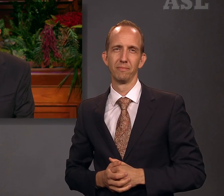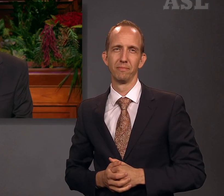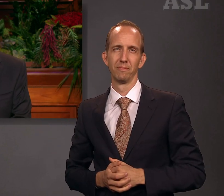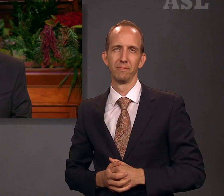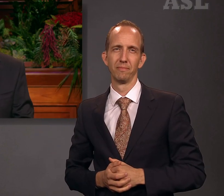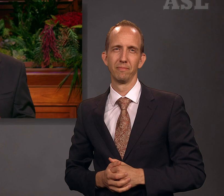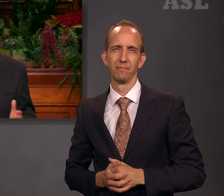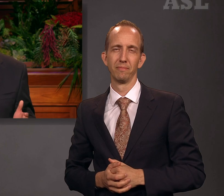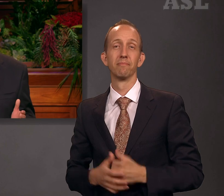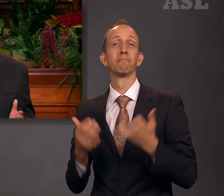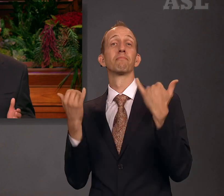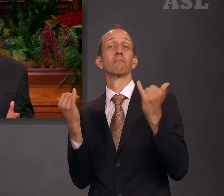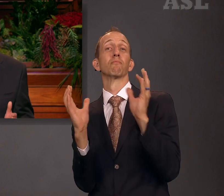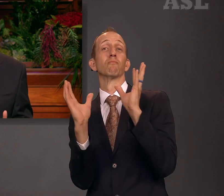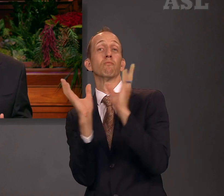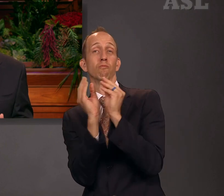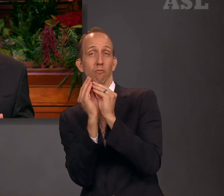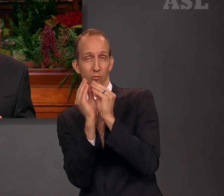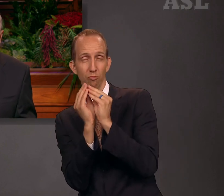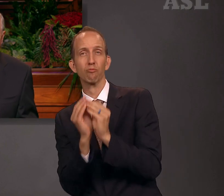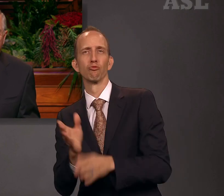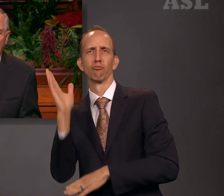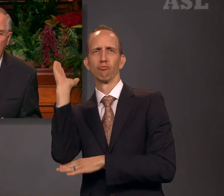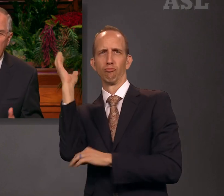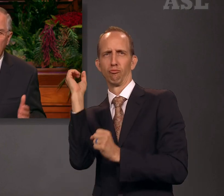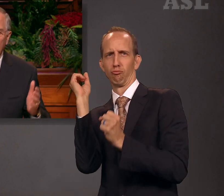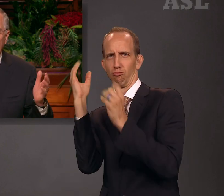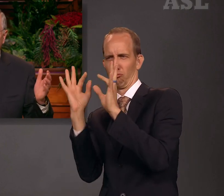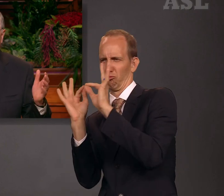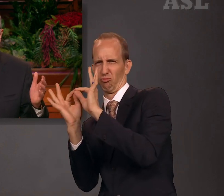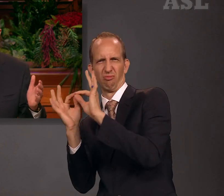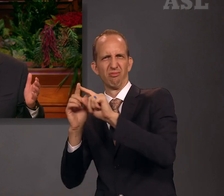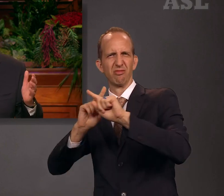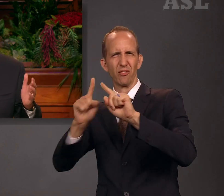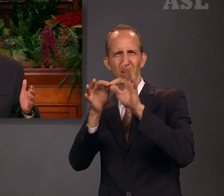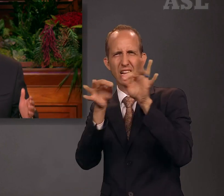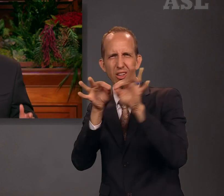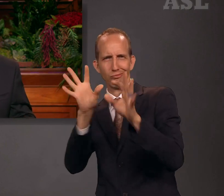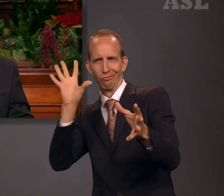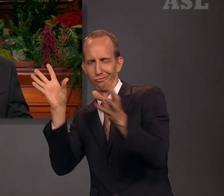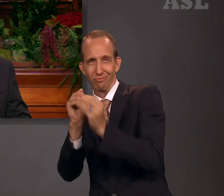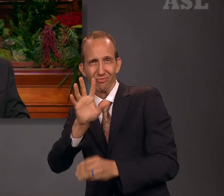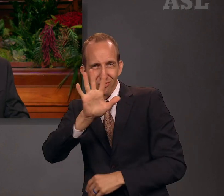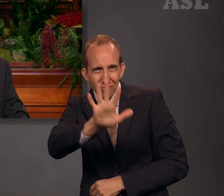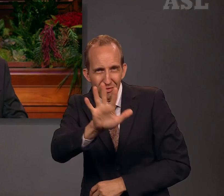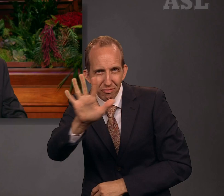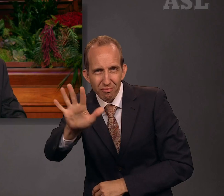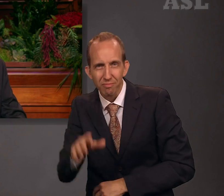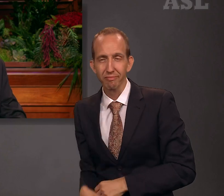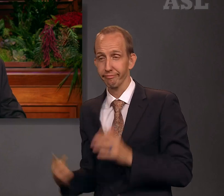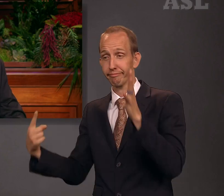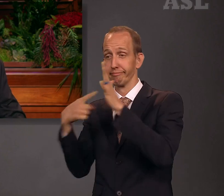The words of this conference are being translated live into 55 languages.